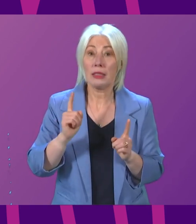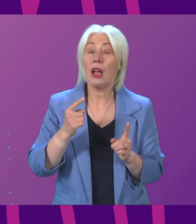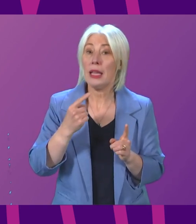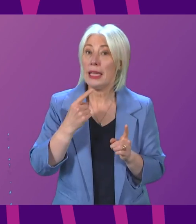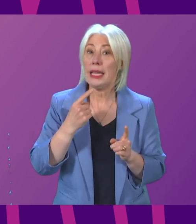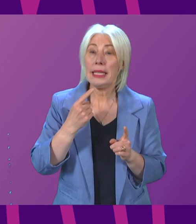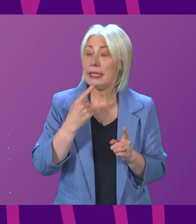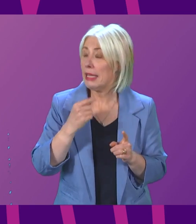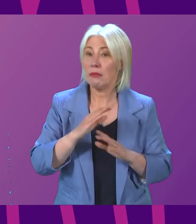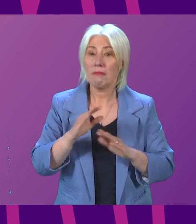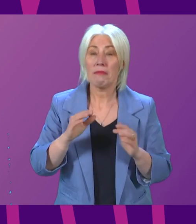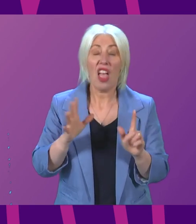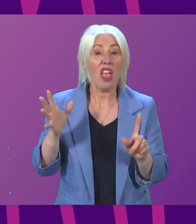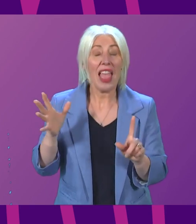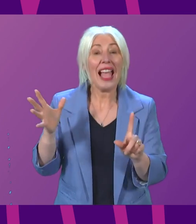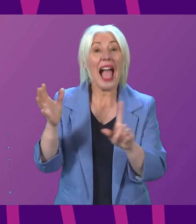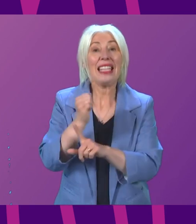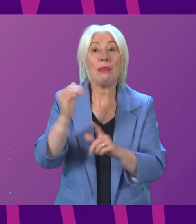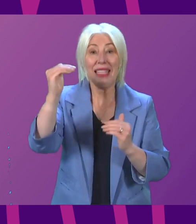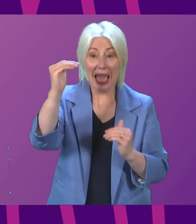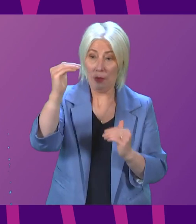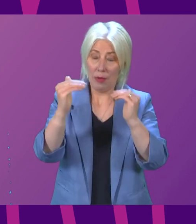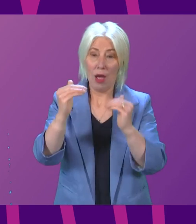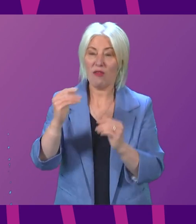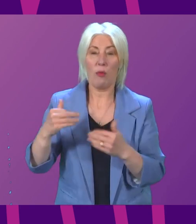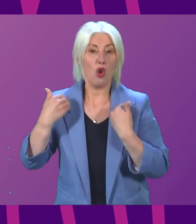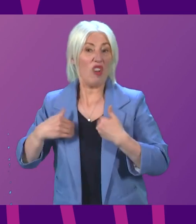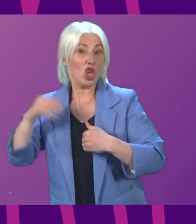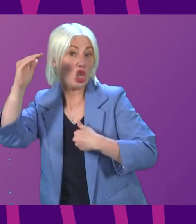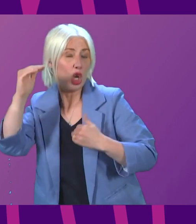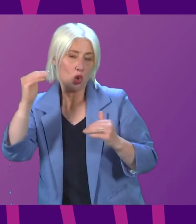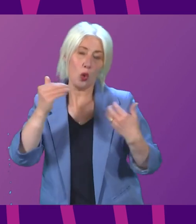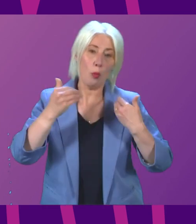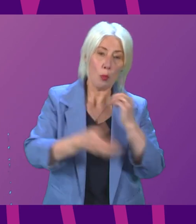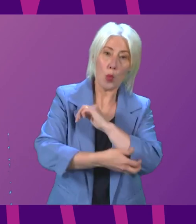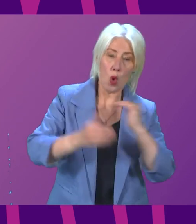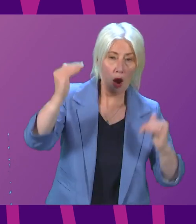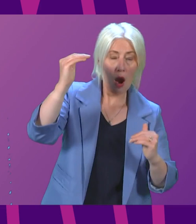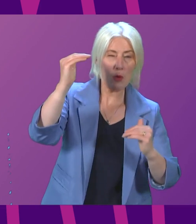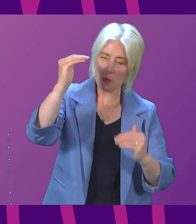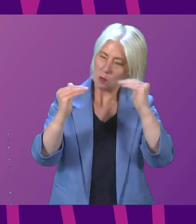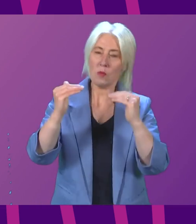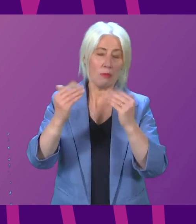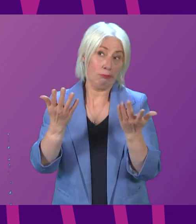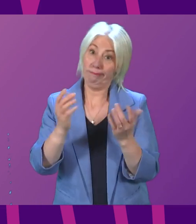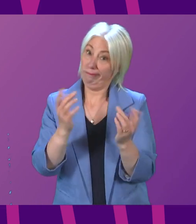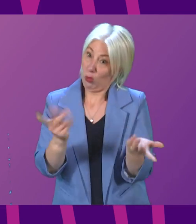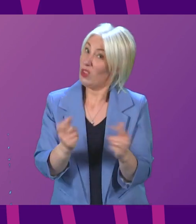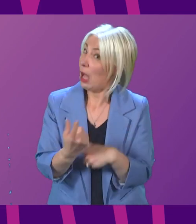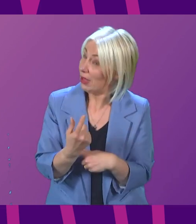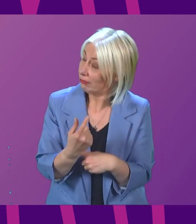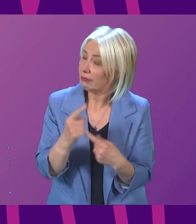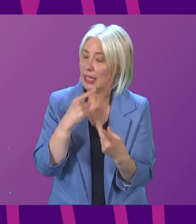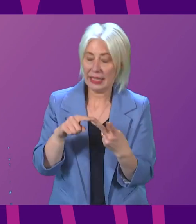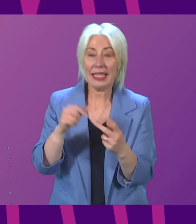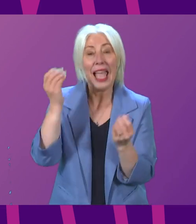said she would close the attainment gap between rich and poor. How's that going, First Minister? She promised to make education her number